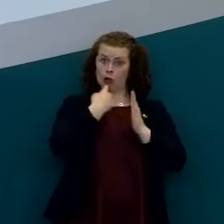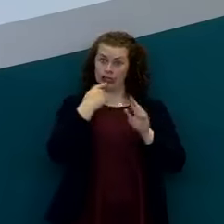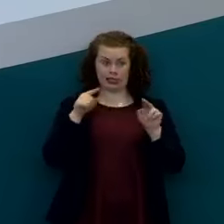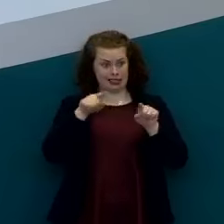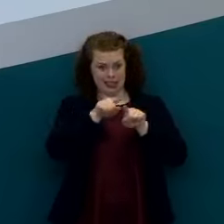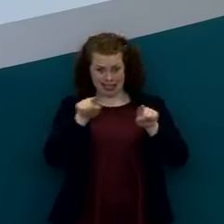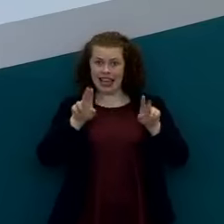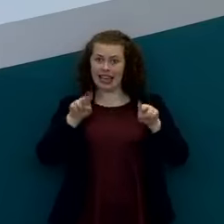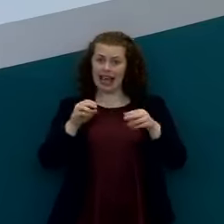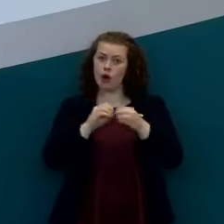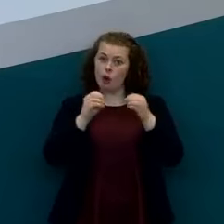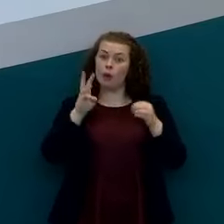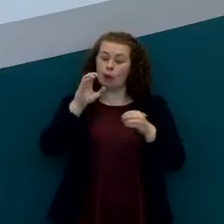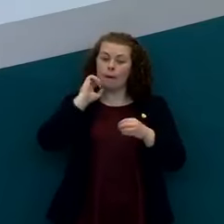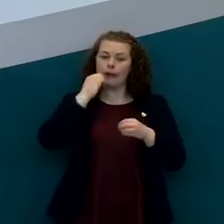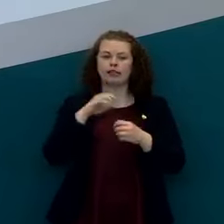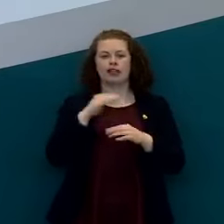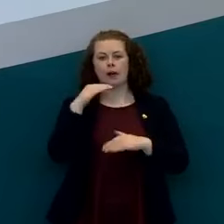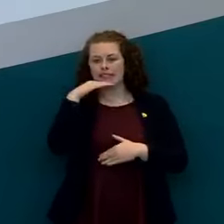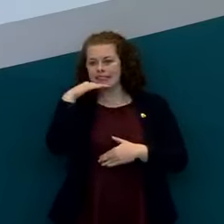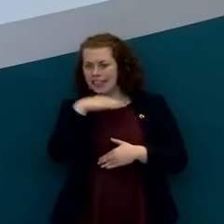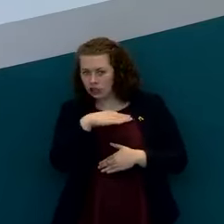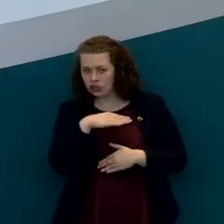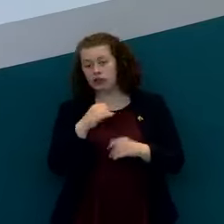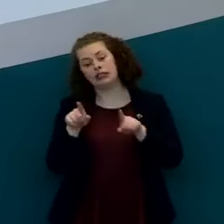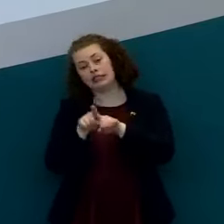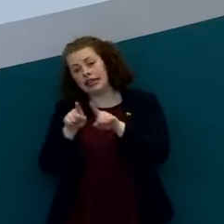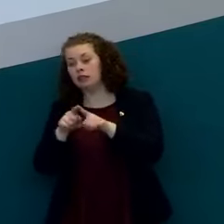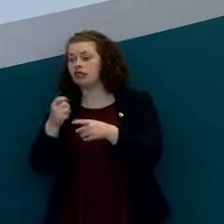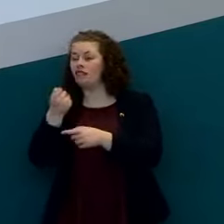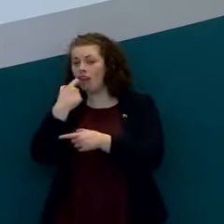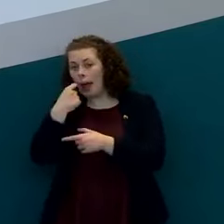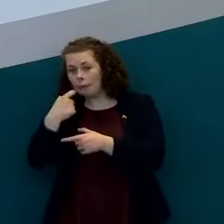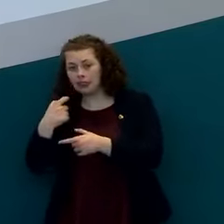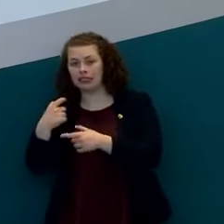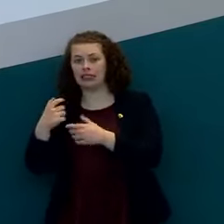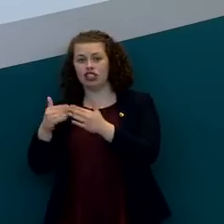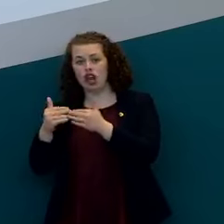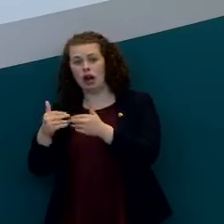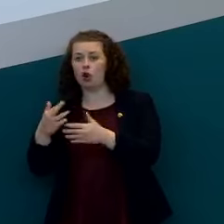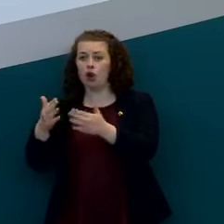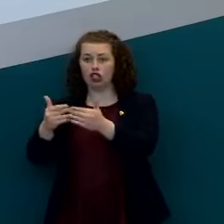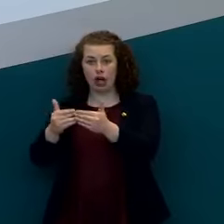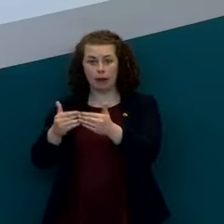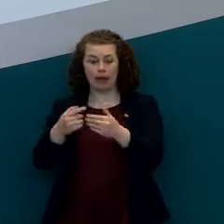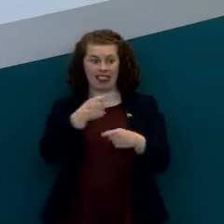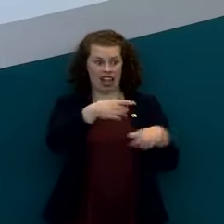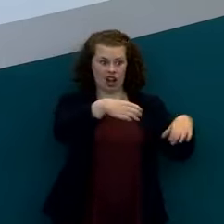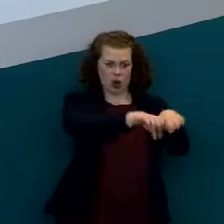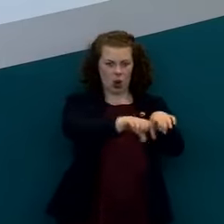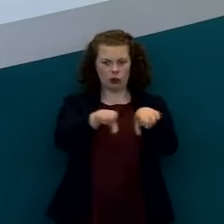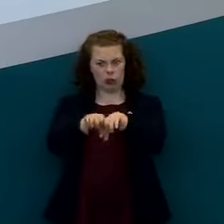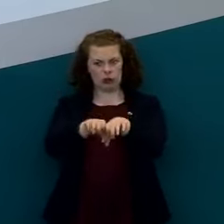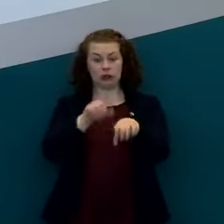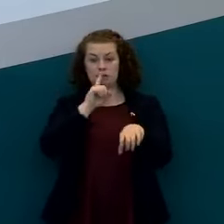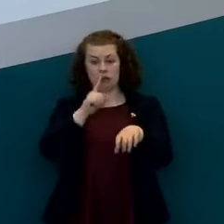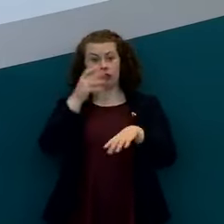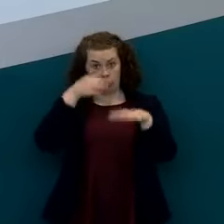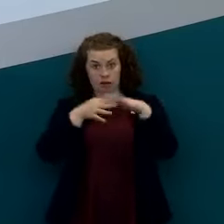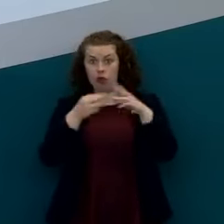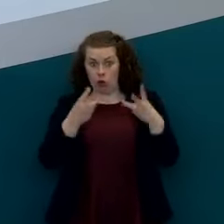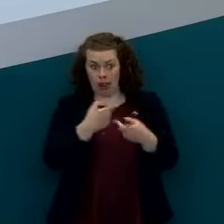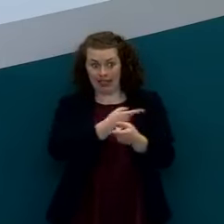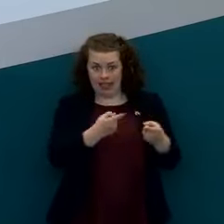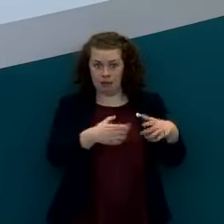considered an essential retail outlet like news agents and pharmacies but yet they're closed and apparently the government want them to be closed so